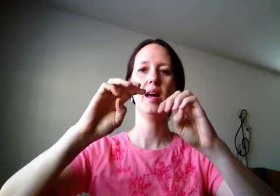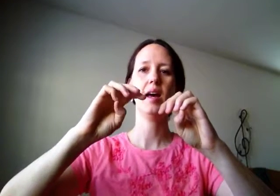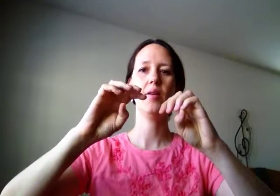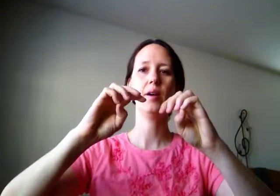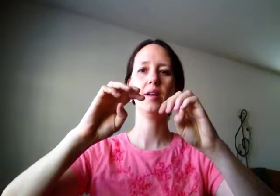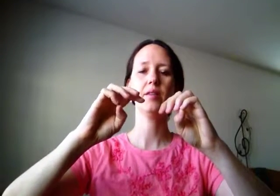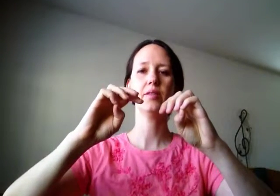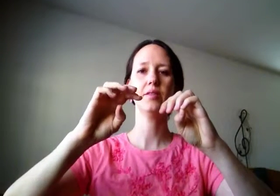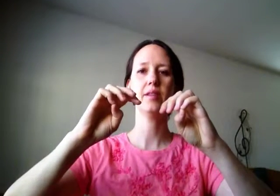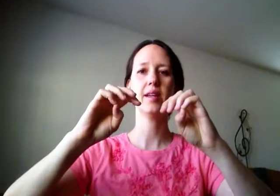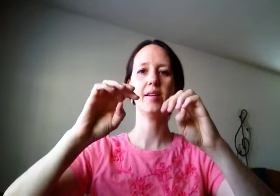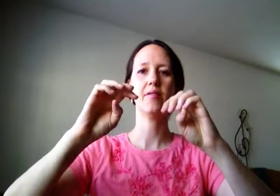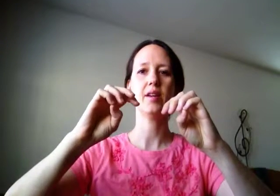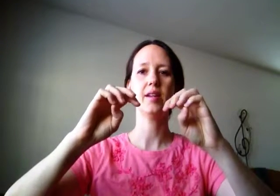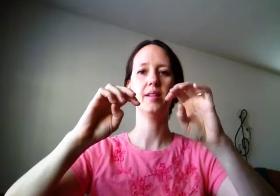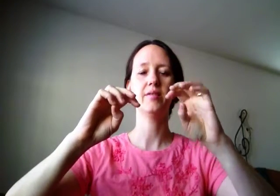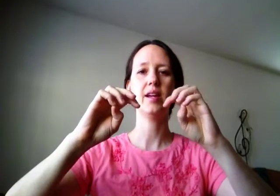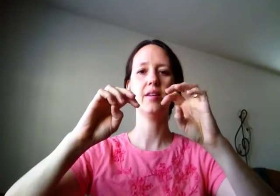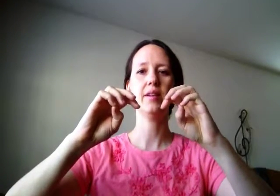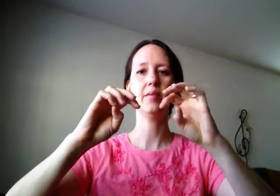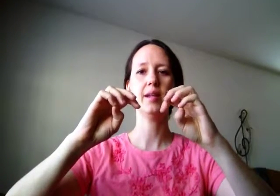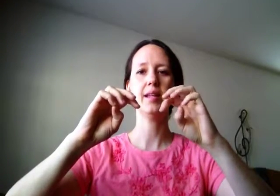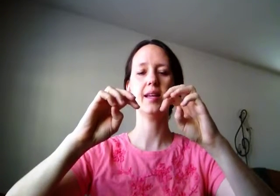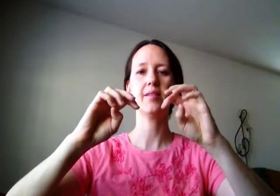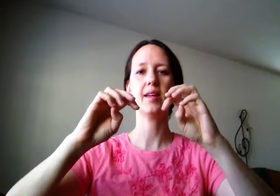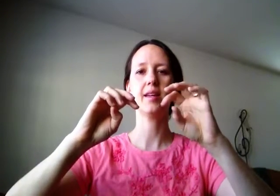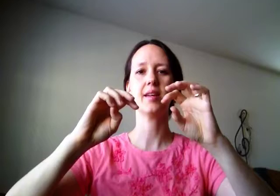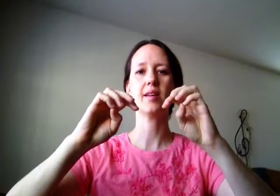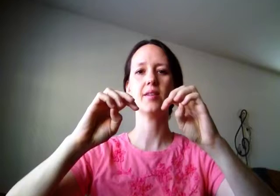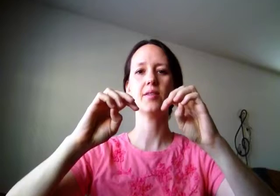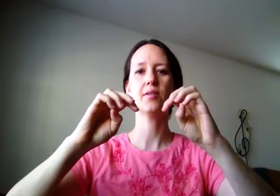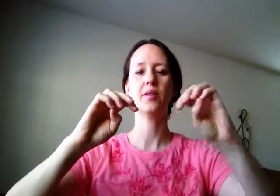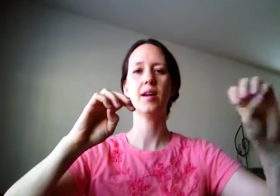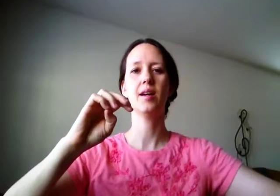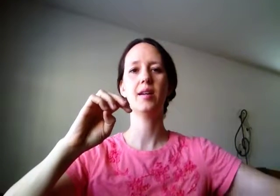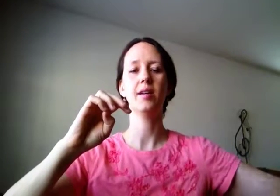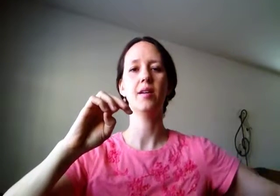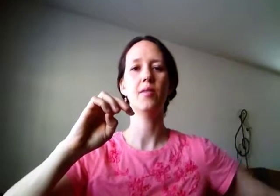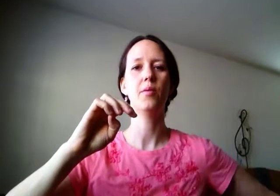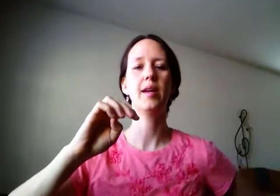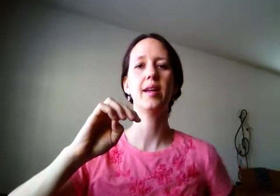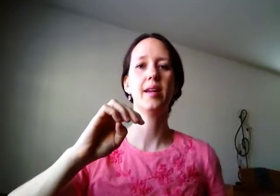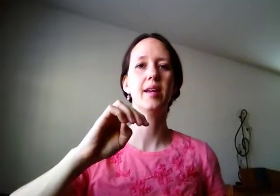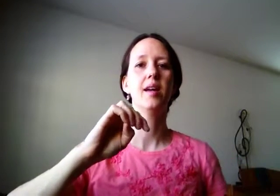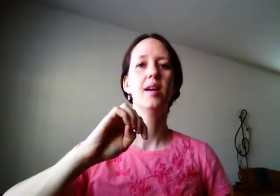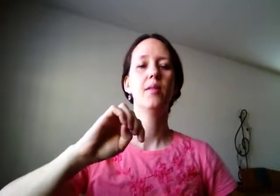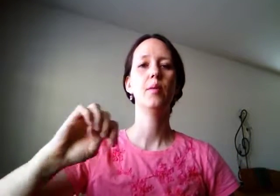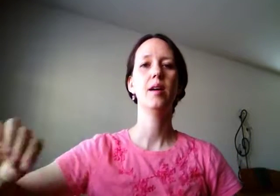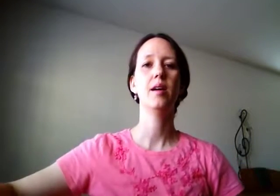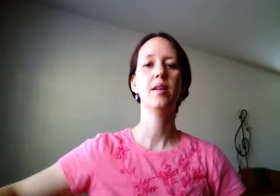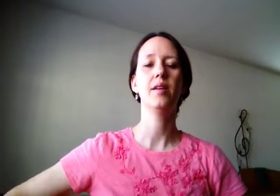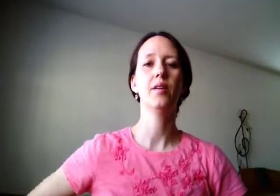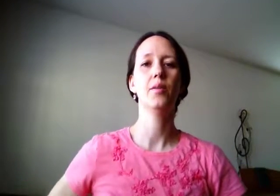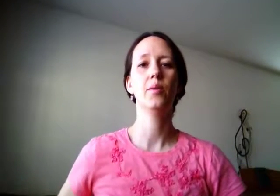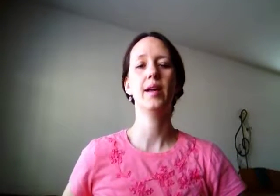How are you today, friend? Very well, I thank you. Run away. Run away.